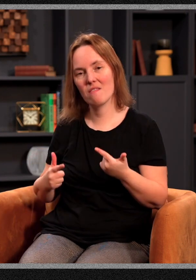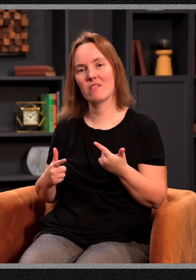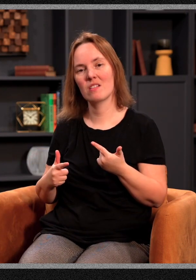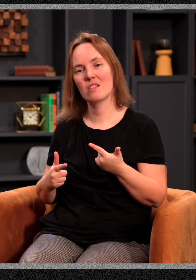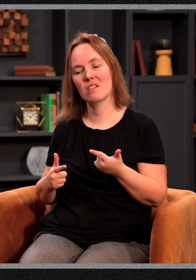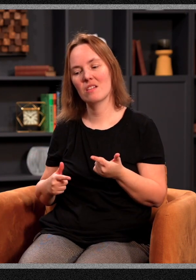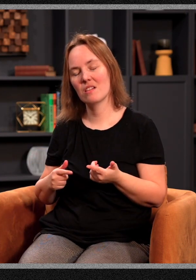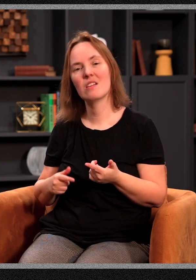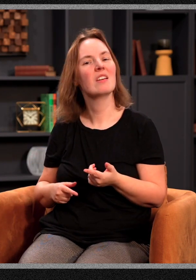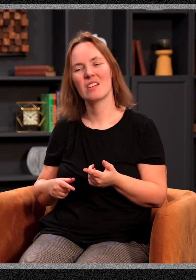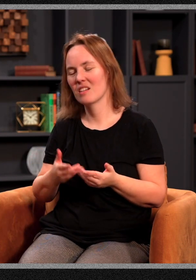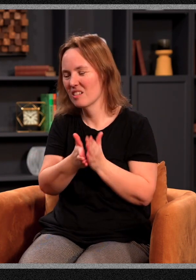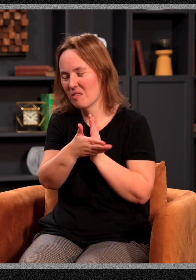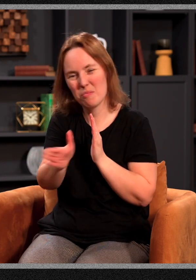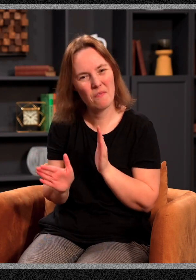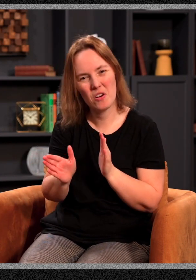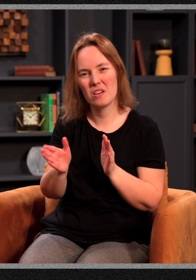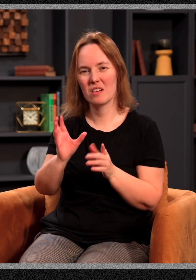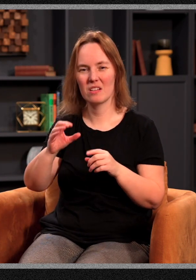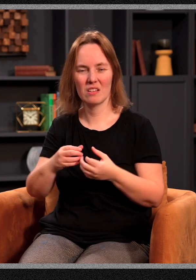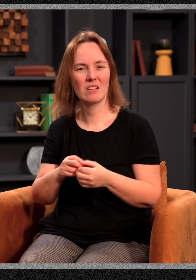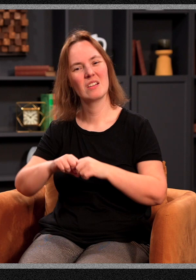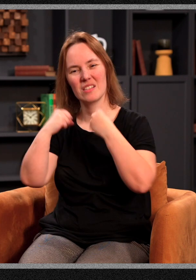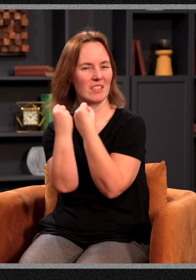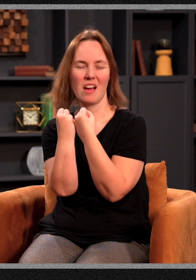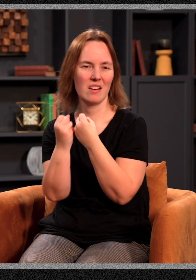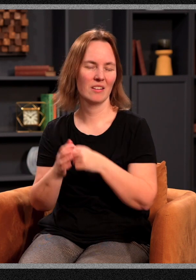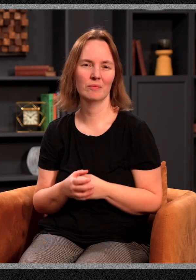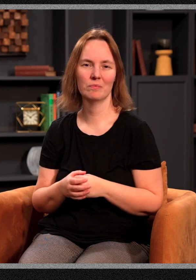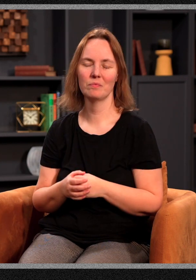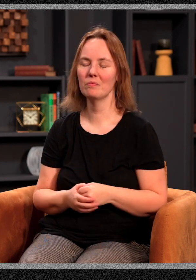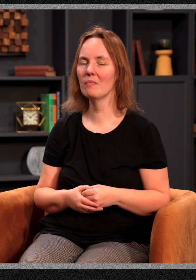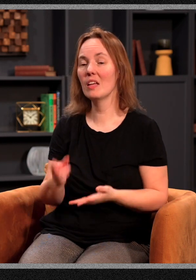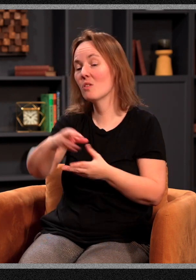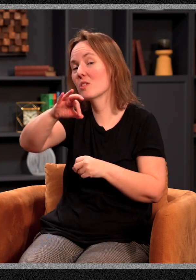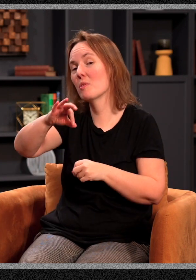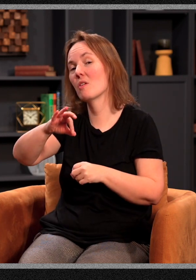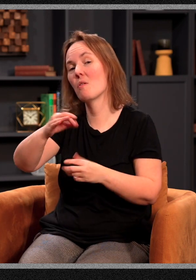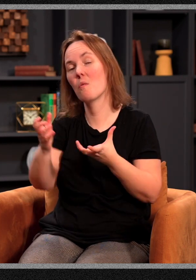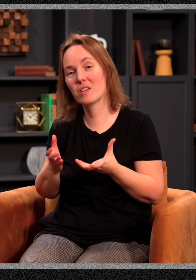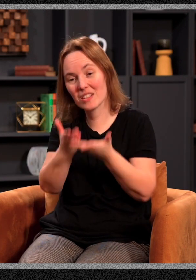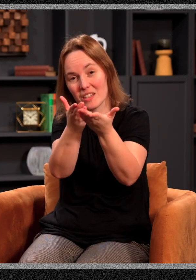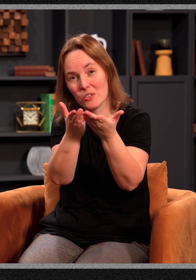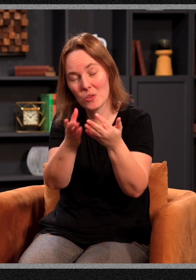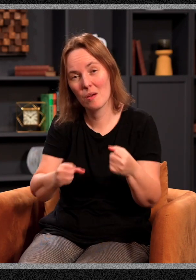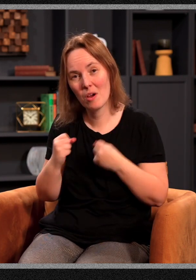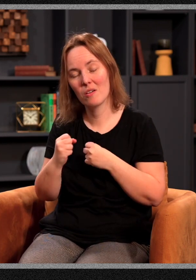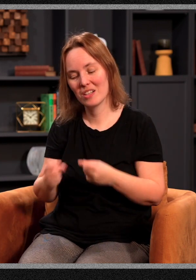society. And the Holy Spirit wants to give you that power. In fact, he wants to work that purity in you. Why? Because